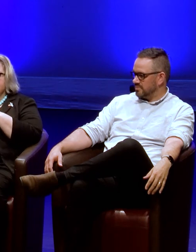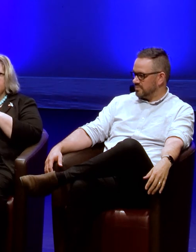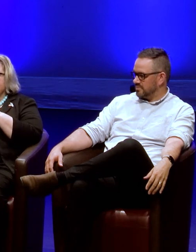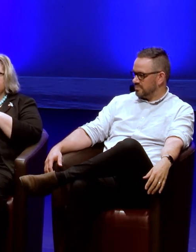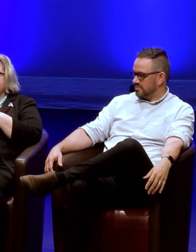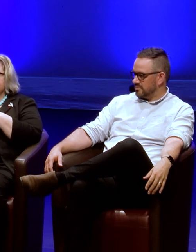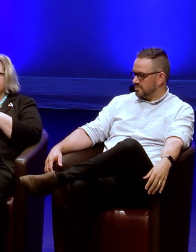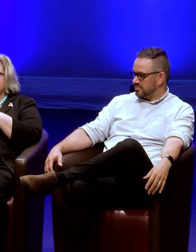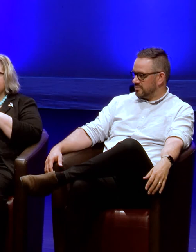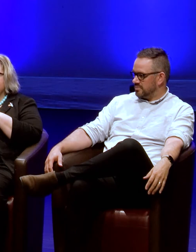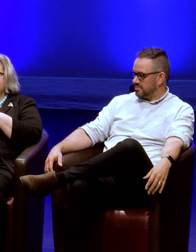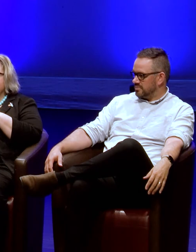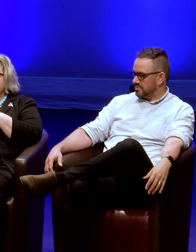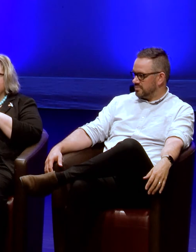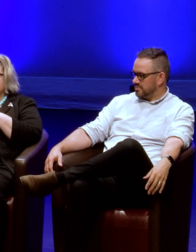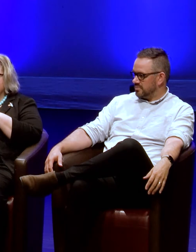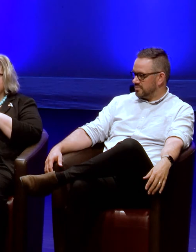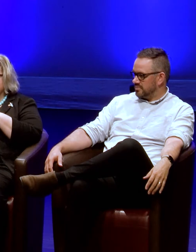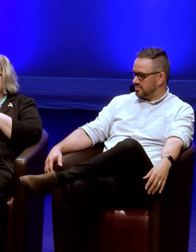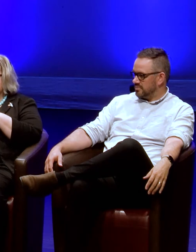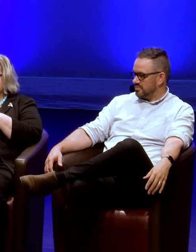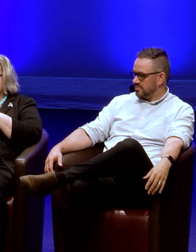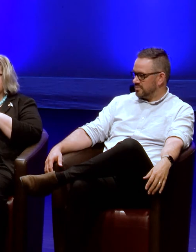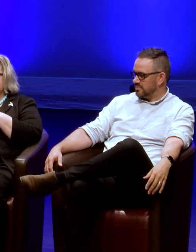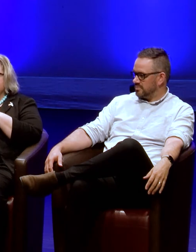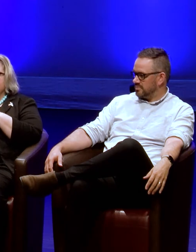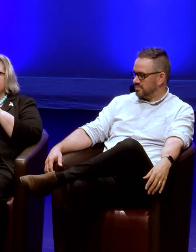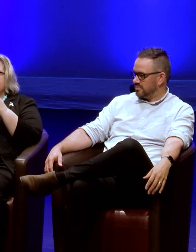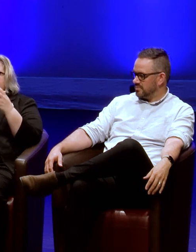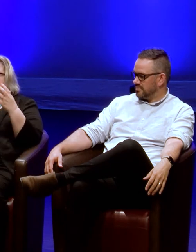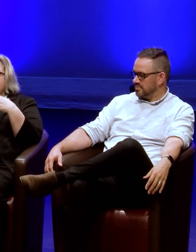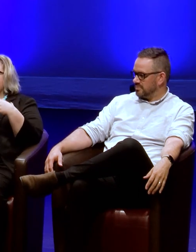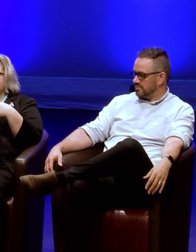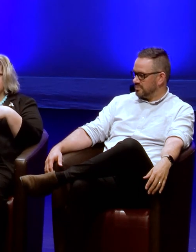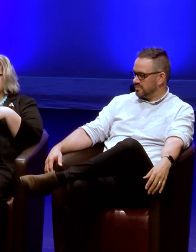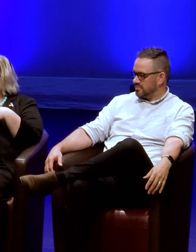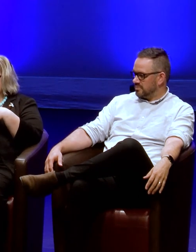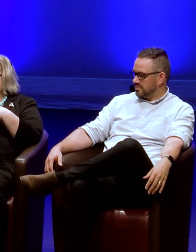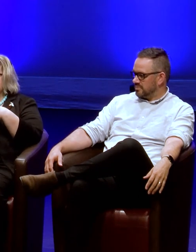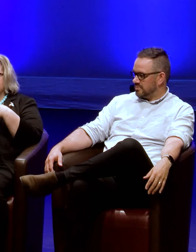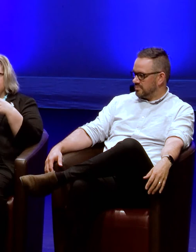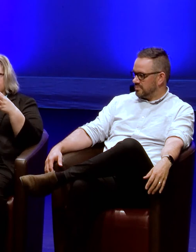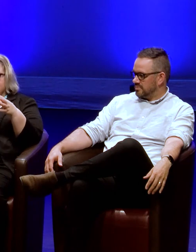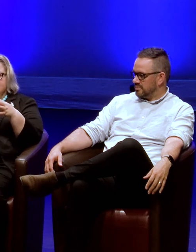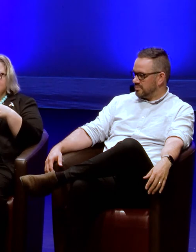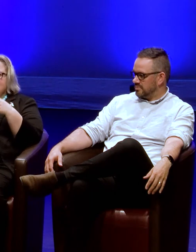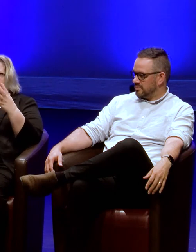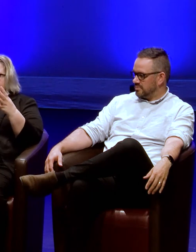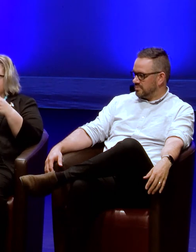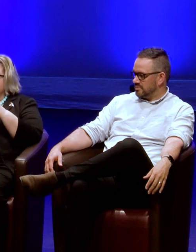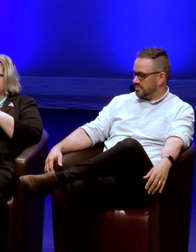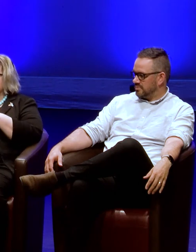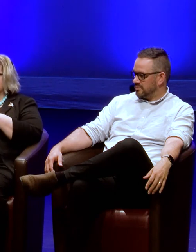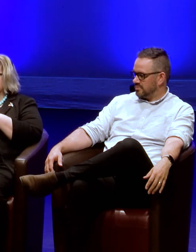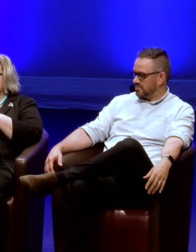community archives, but to actually find out why people are doing this stuff. And what are we missing in, you know,